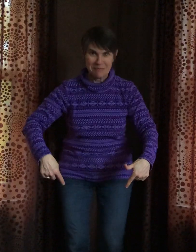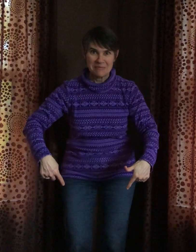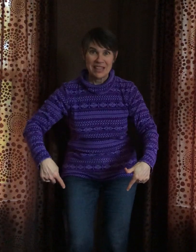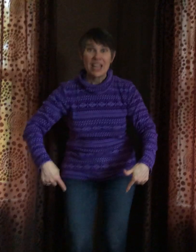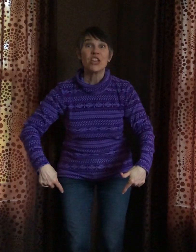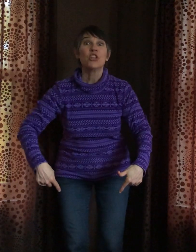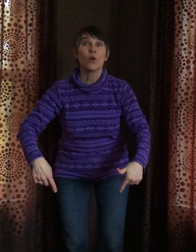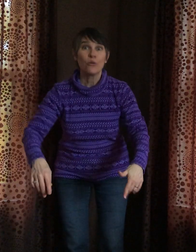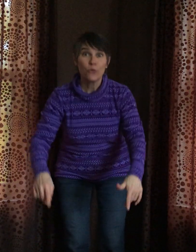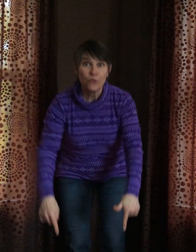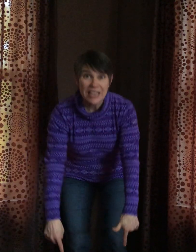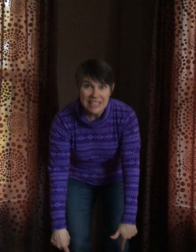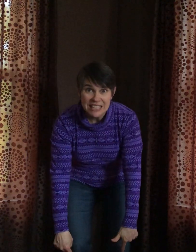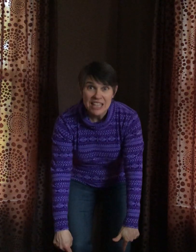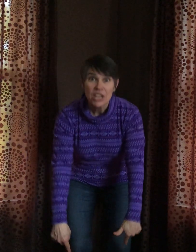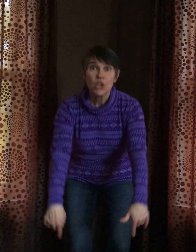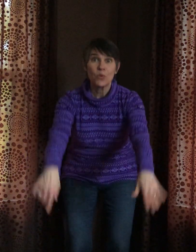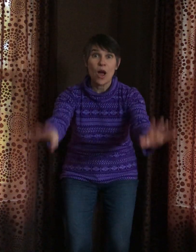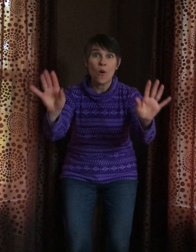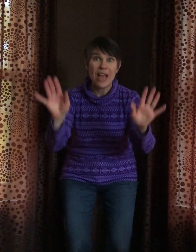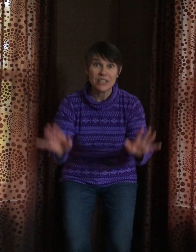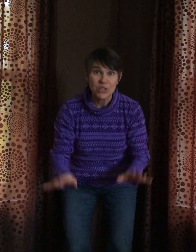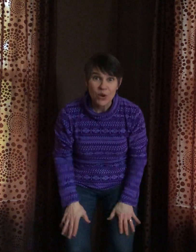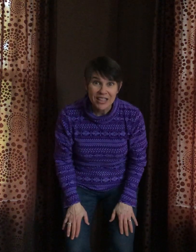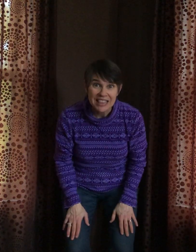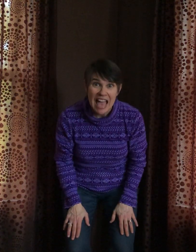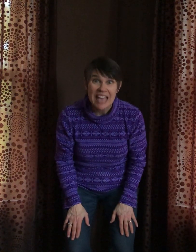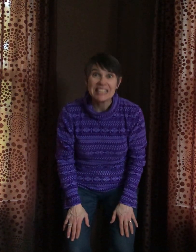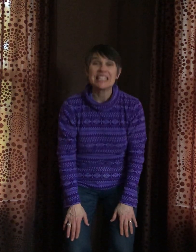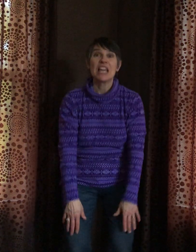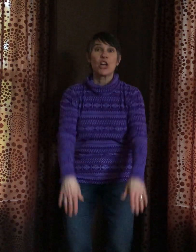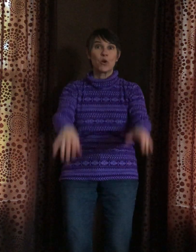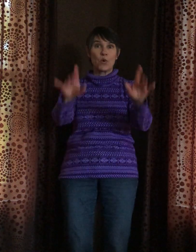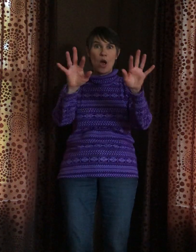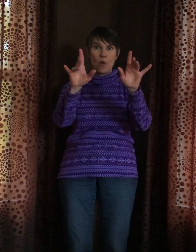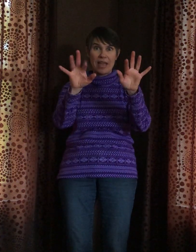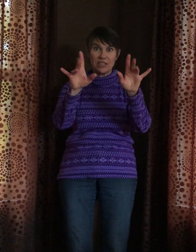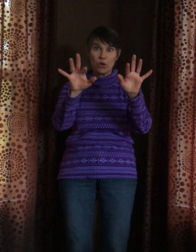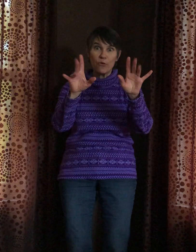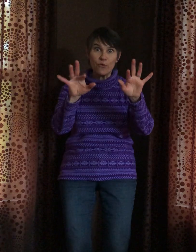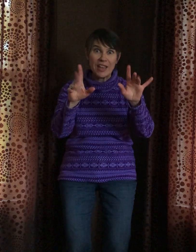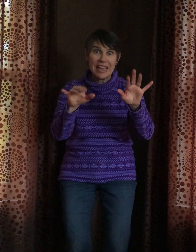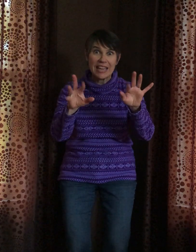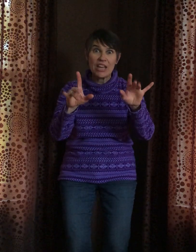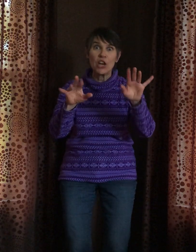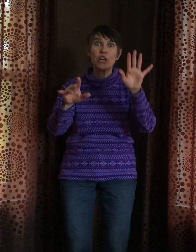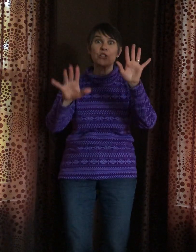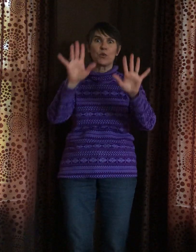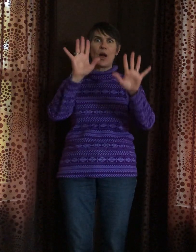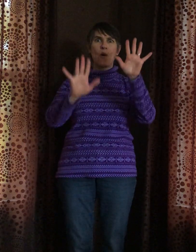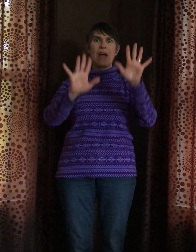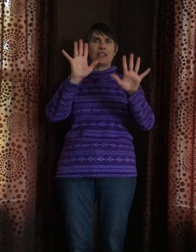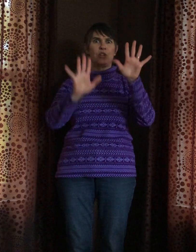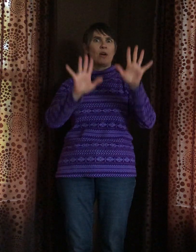Your feet grow as your legs grow as your fingers grow as your